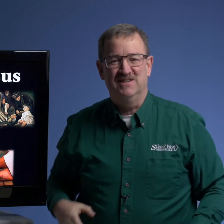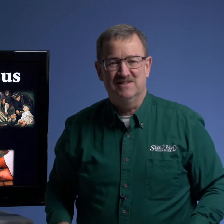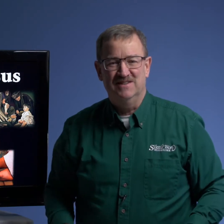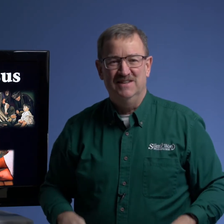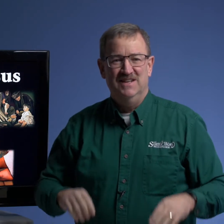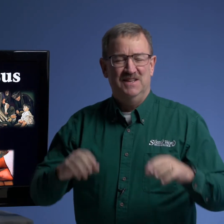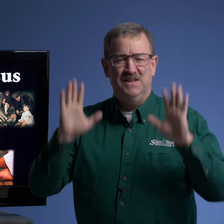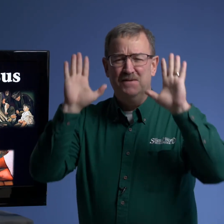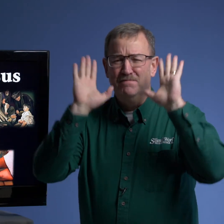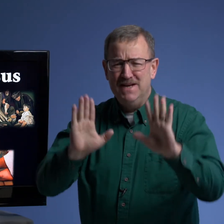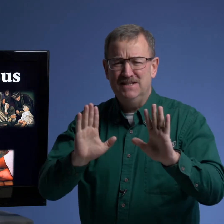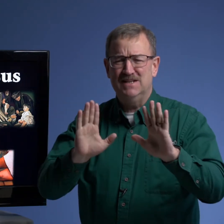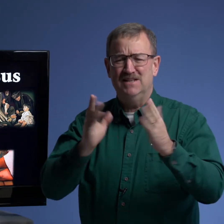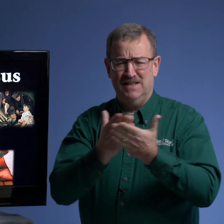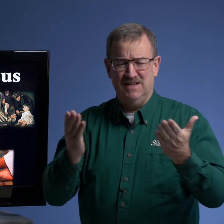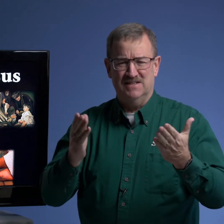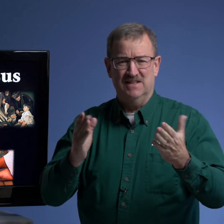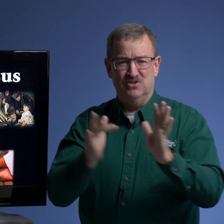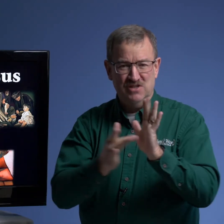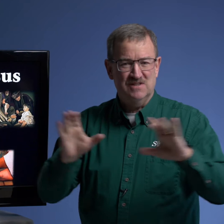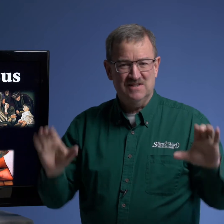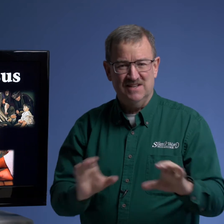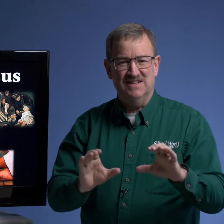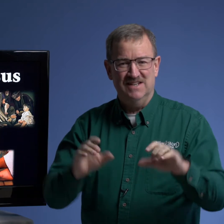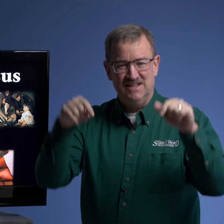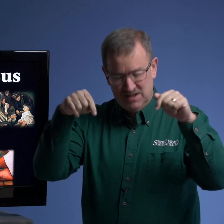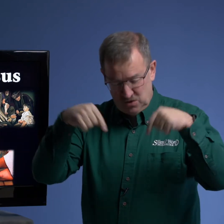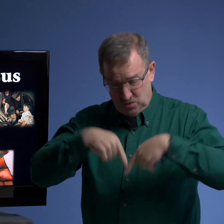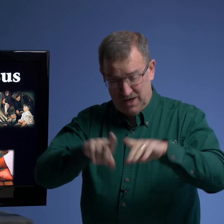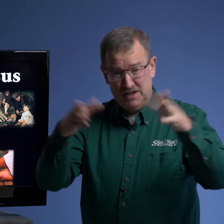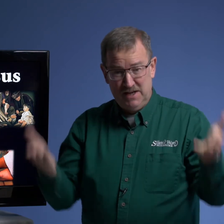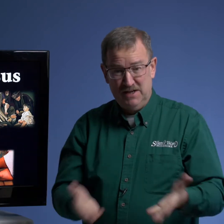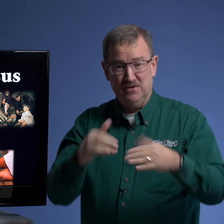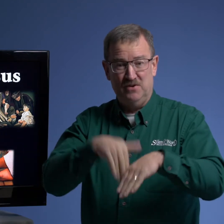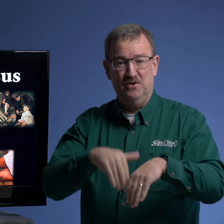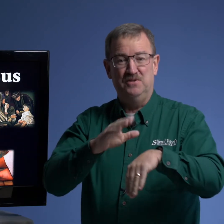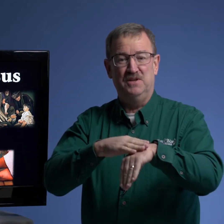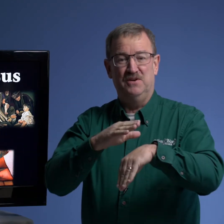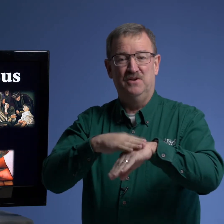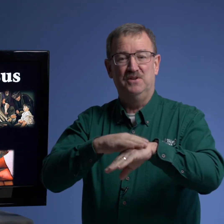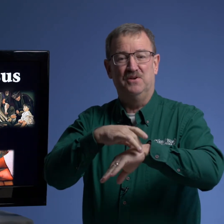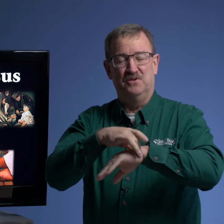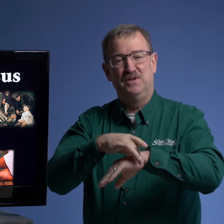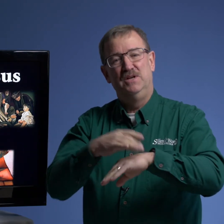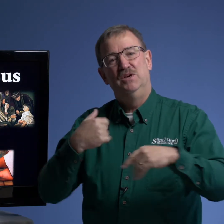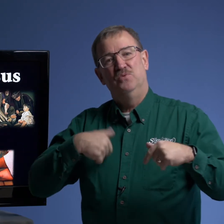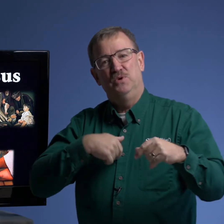and the amazing things that jesus did while here on the on the earth we